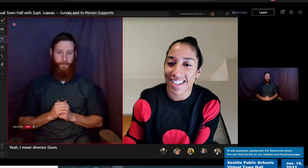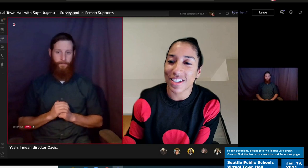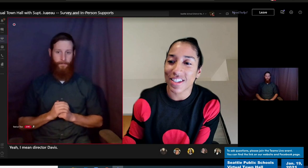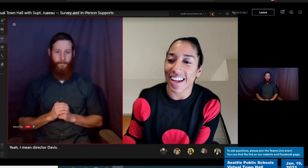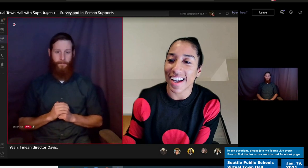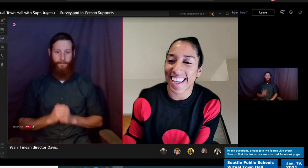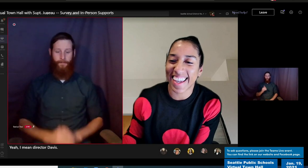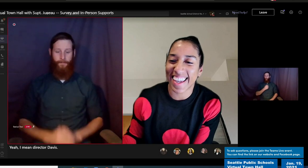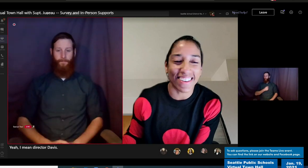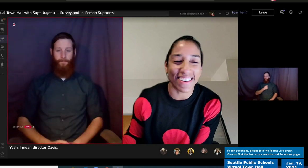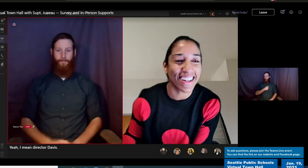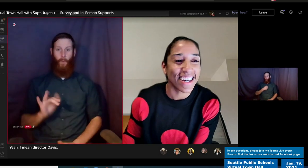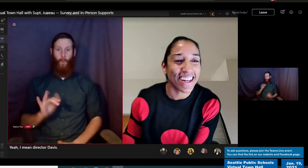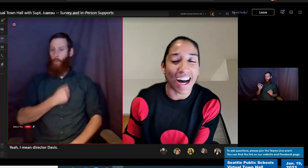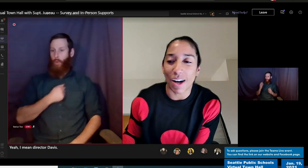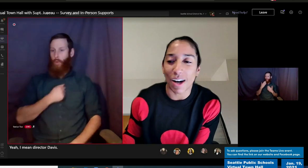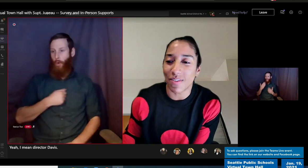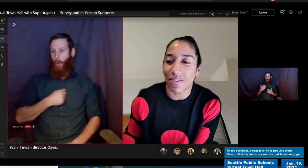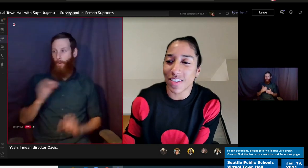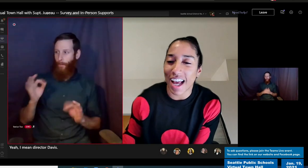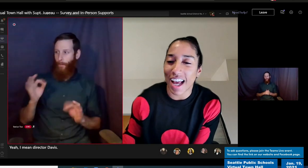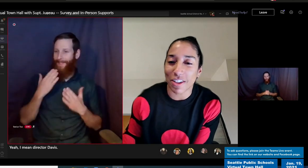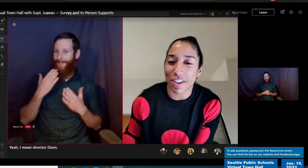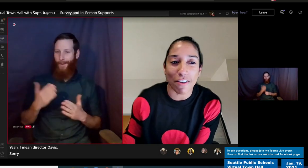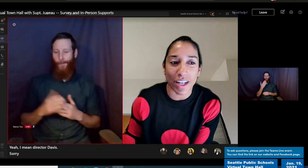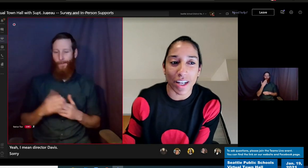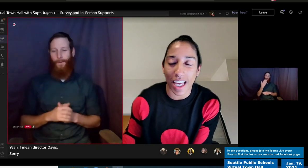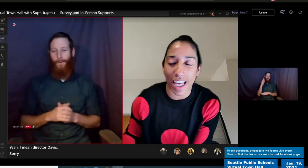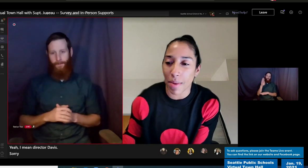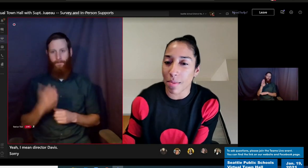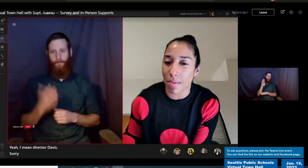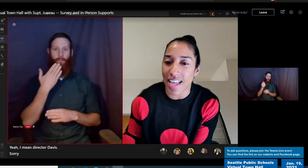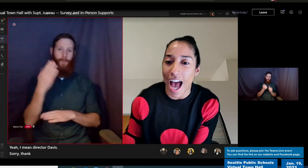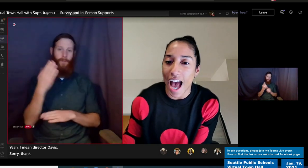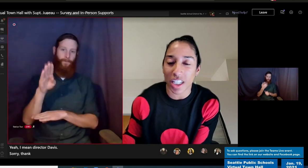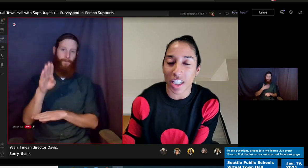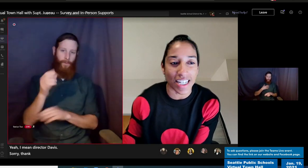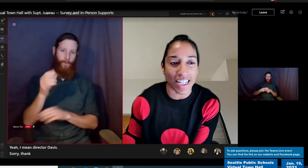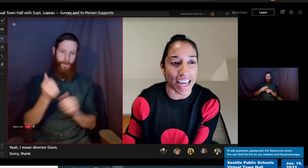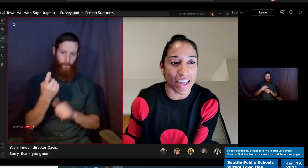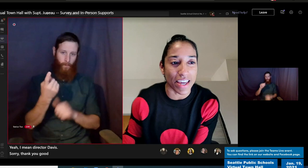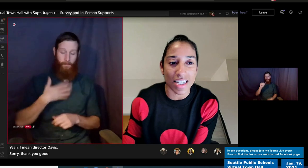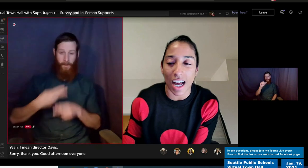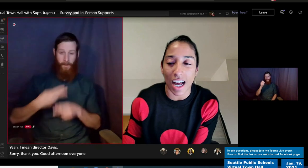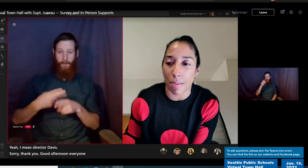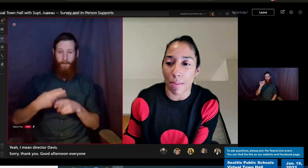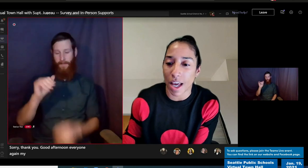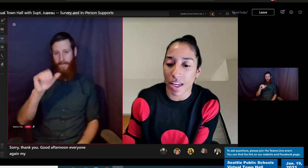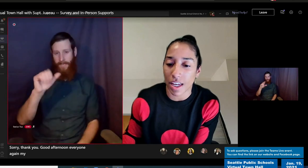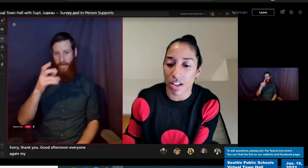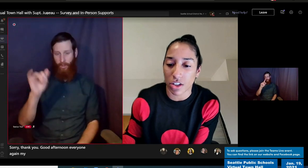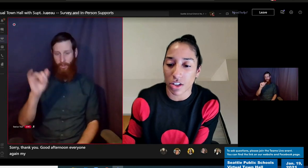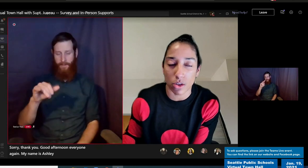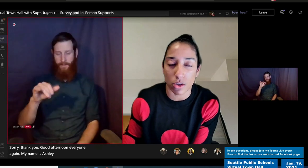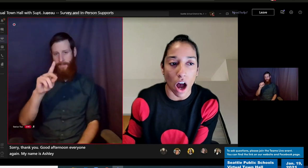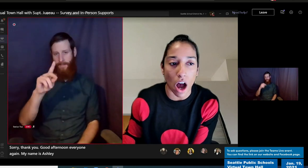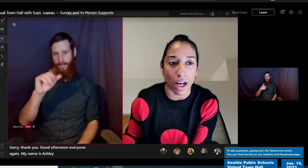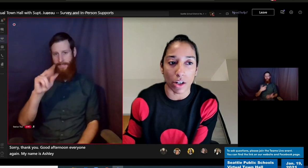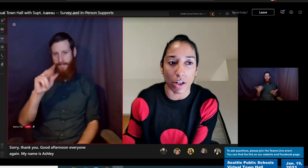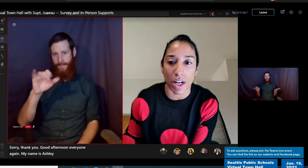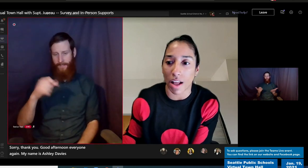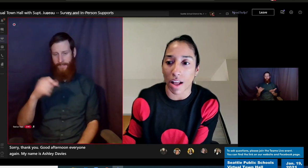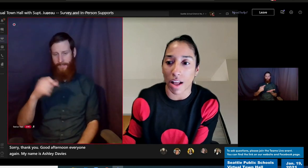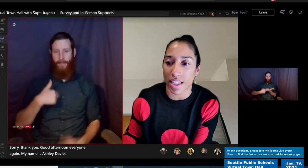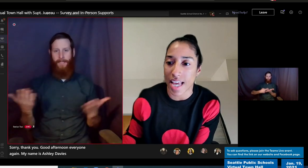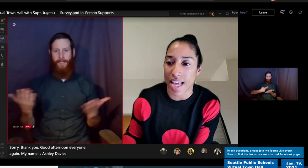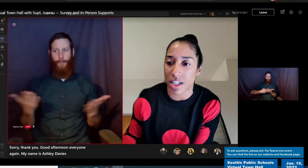Sorry, thank you. Good afternoon, everyone. Again, my name is Ashley Davies, and I'm here to talk a little